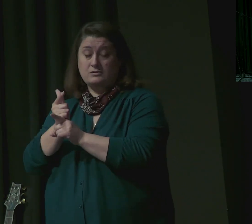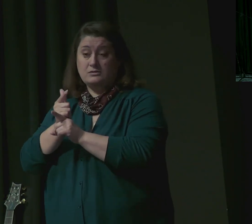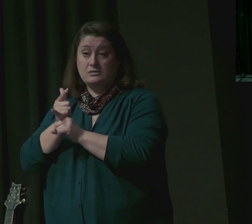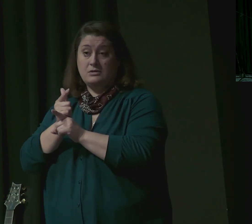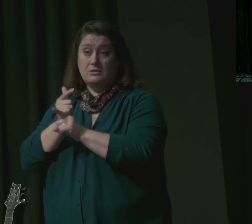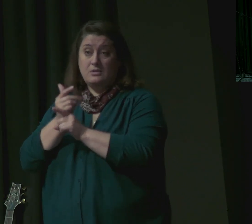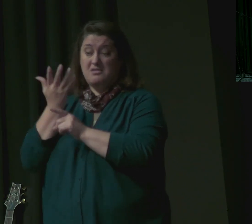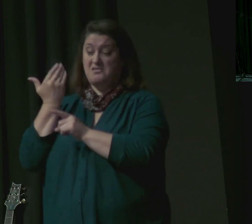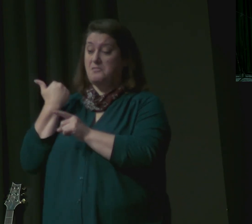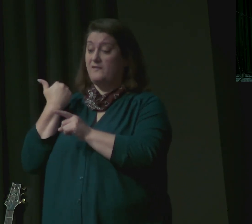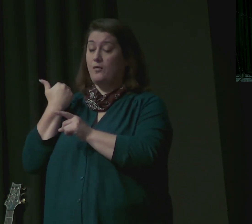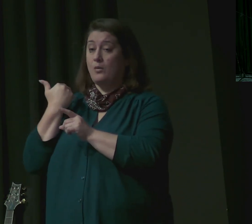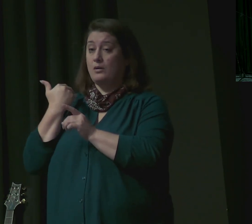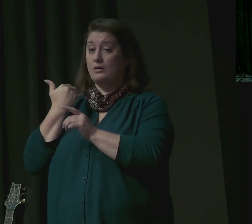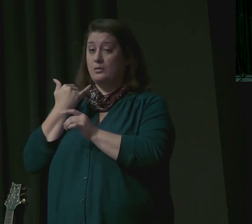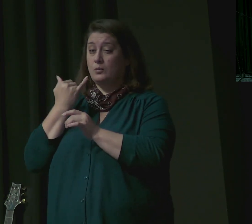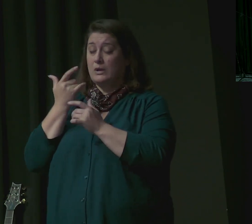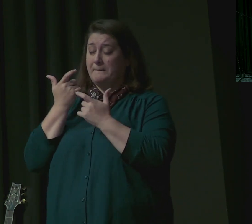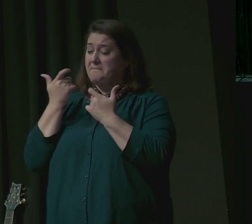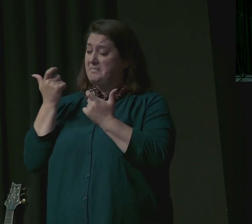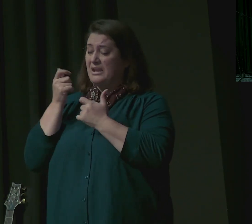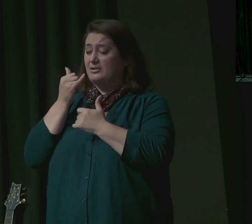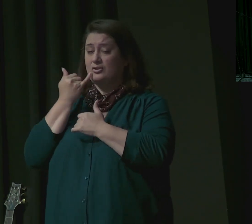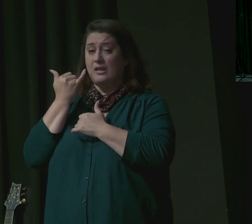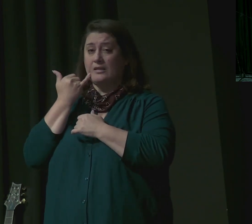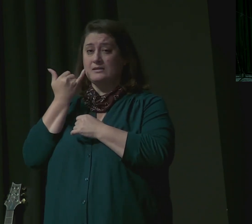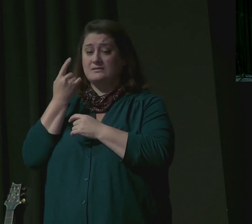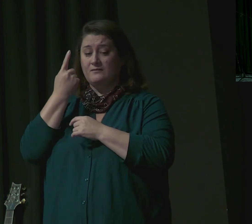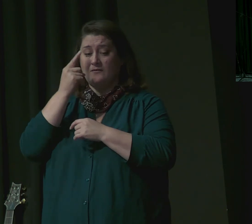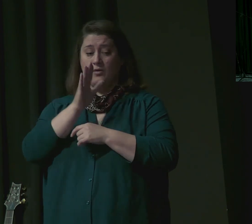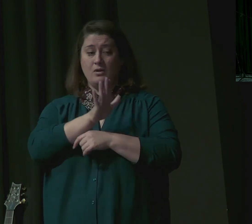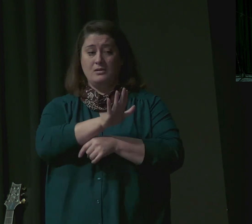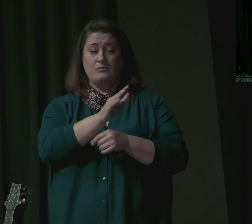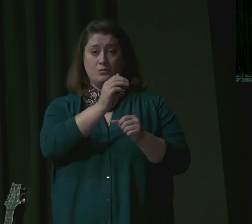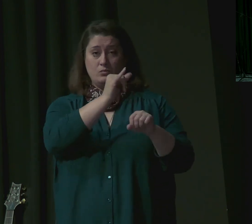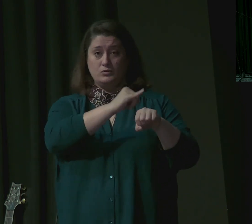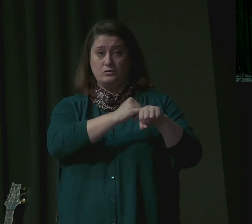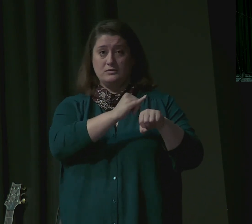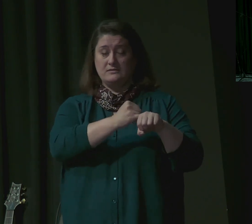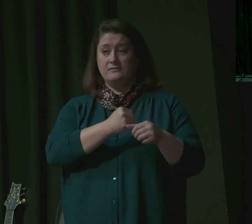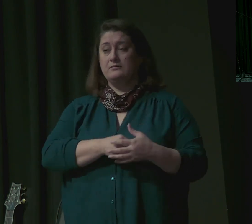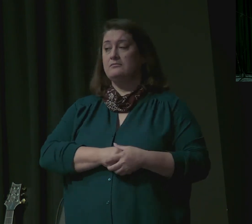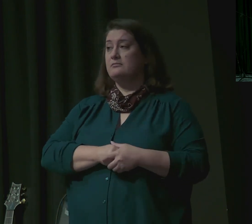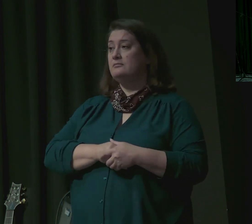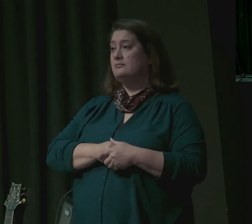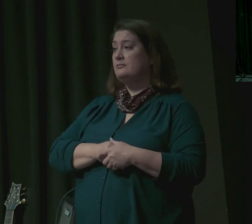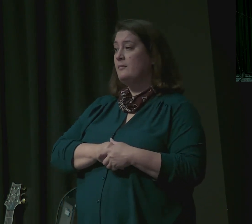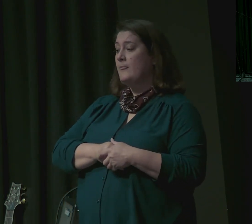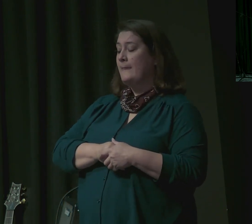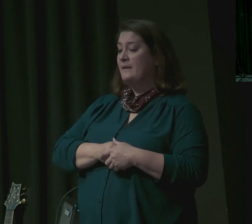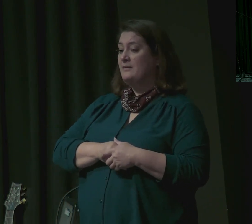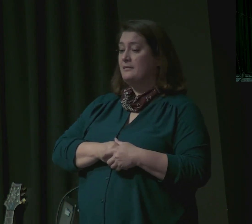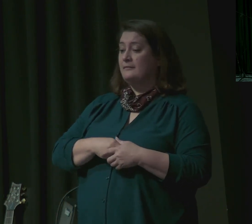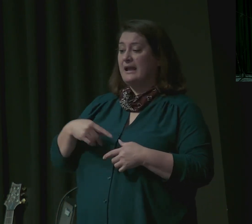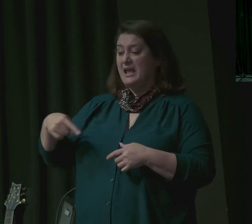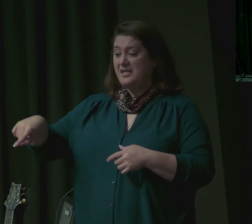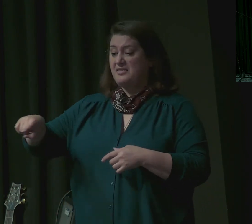Jealousy led to the first murder in the Bible. Jealousy fueled the sale of